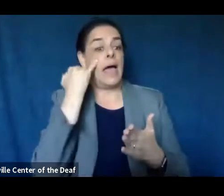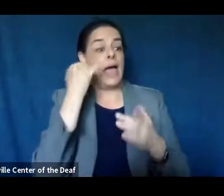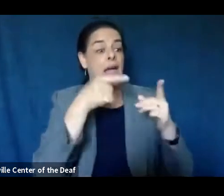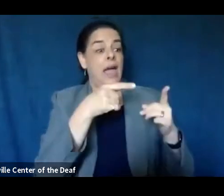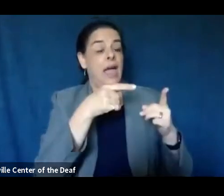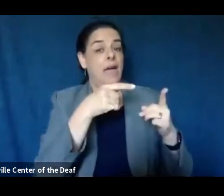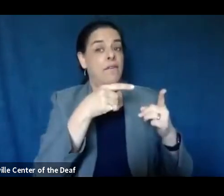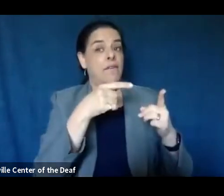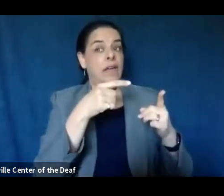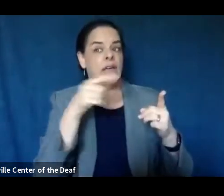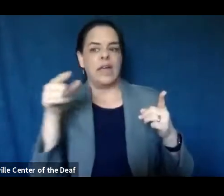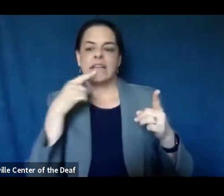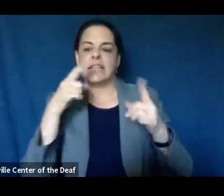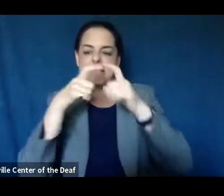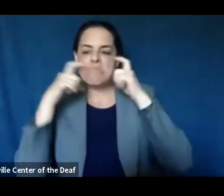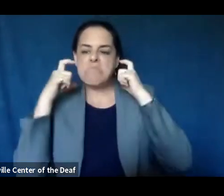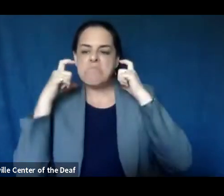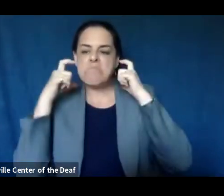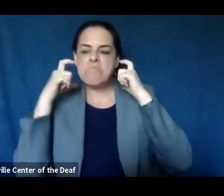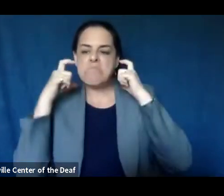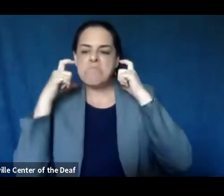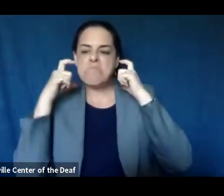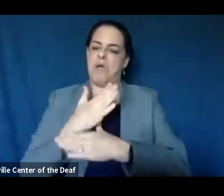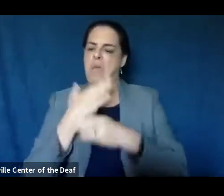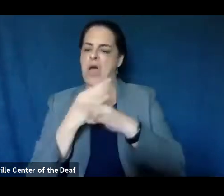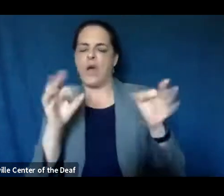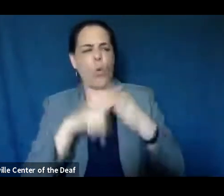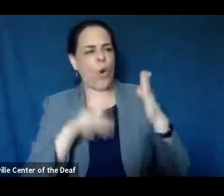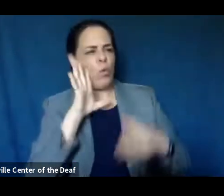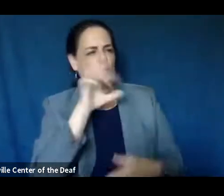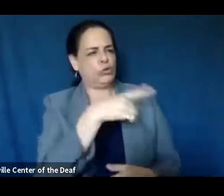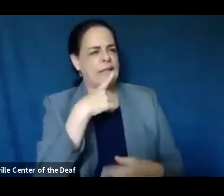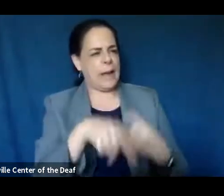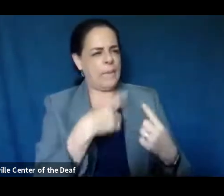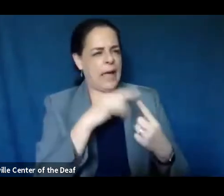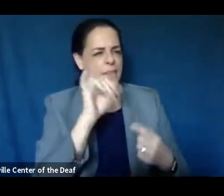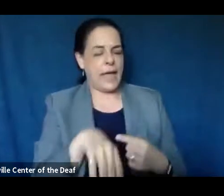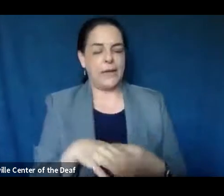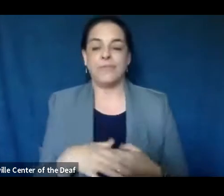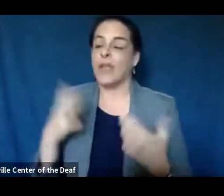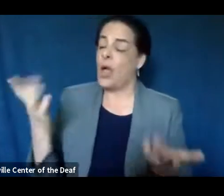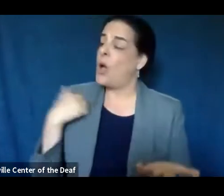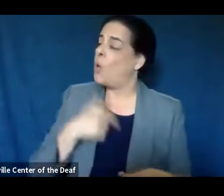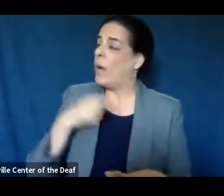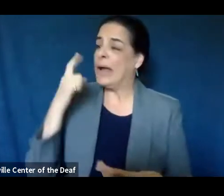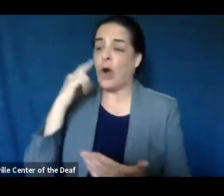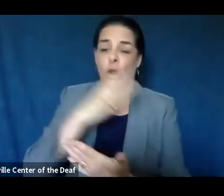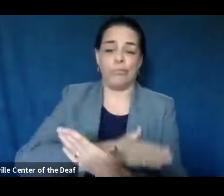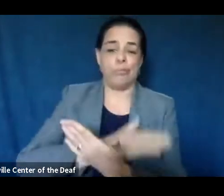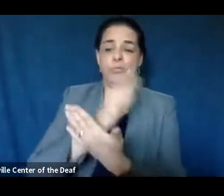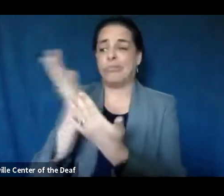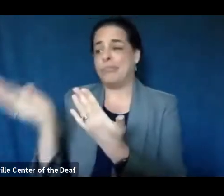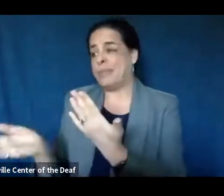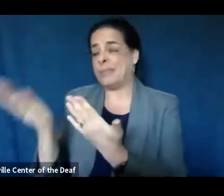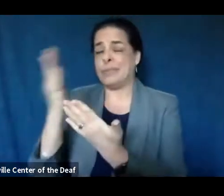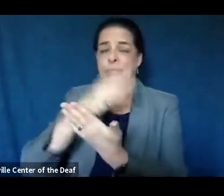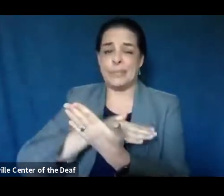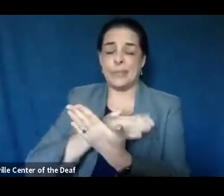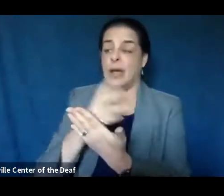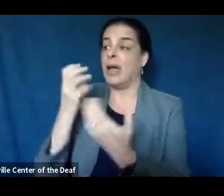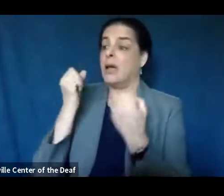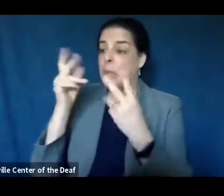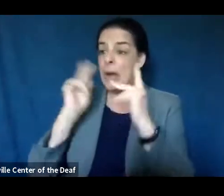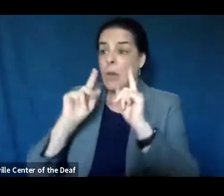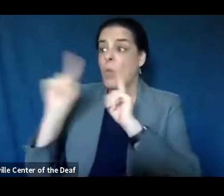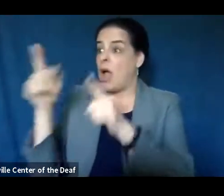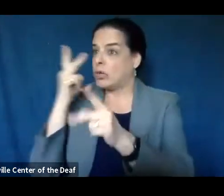a mask is infringing on their freedom? You know, we heard anecdotal both ends of the spectrum. We heard a lot of people who went out that said they saw